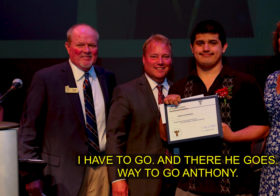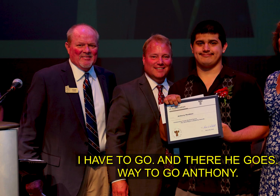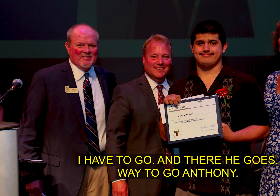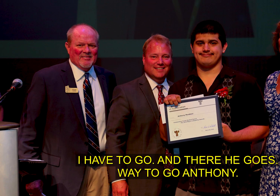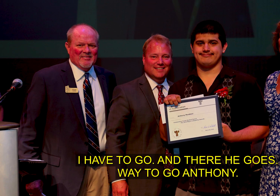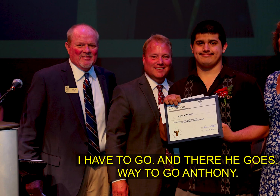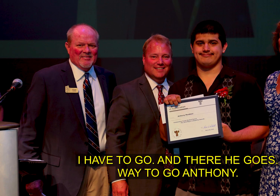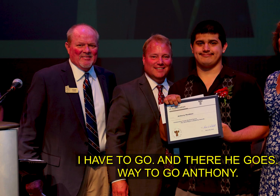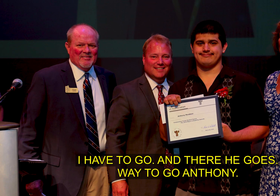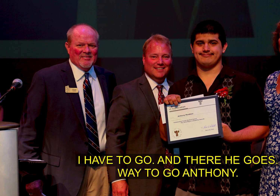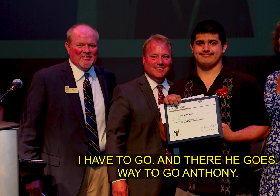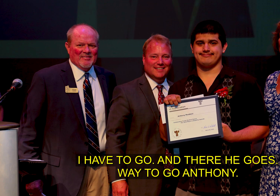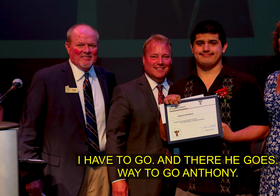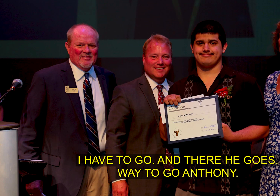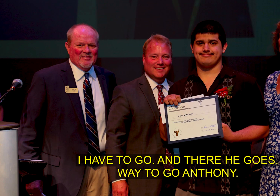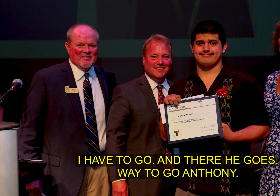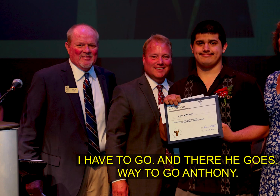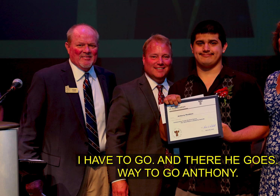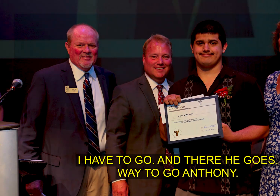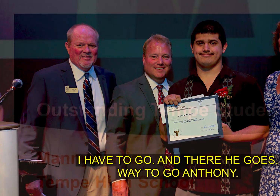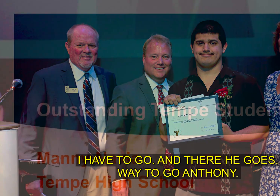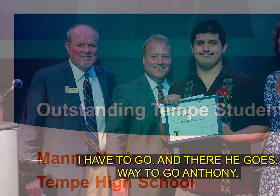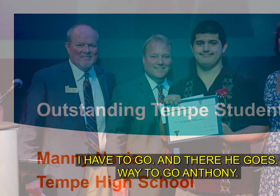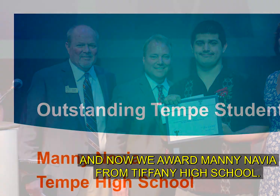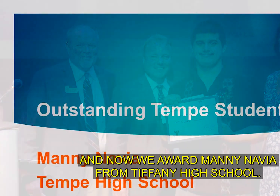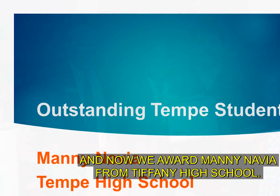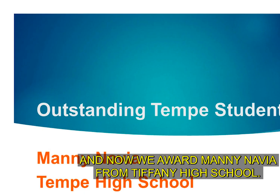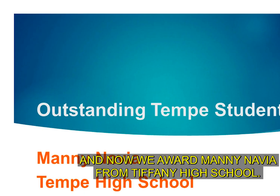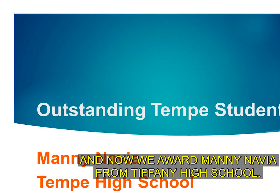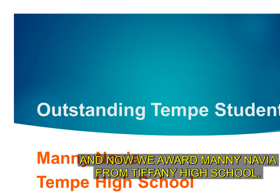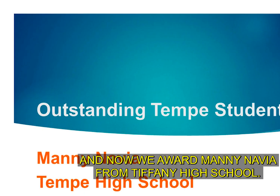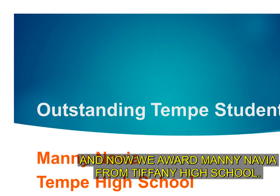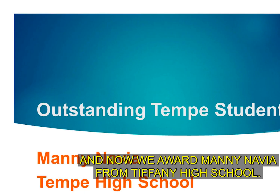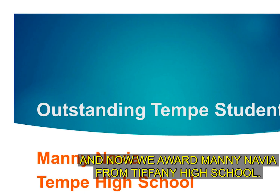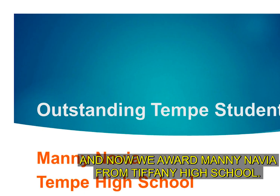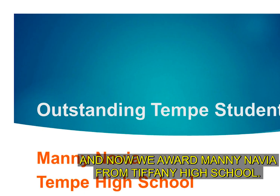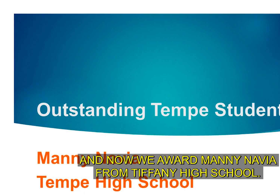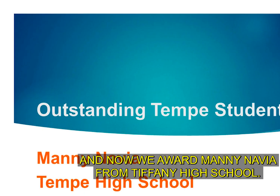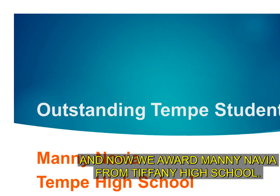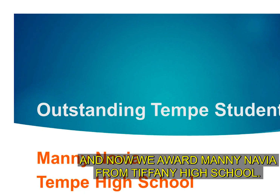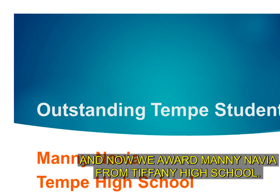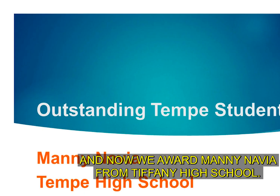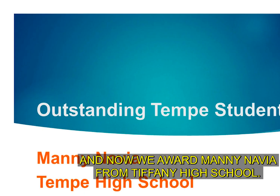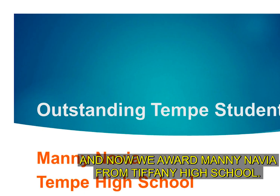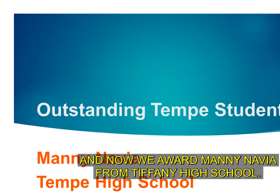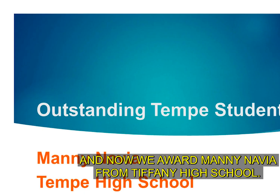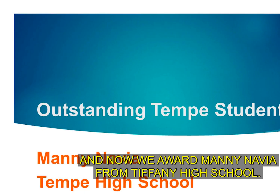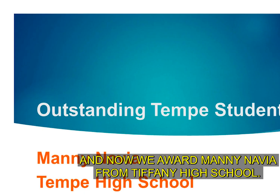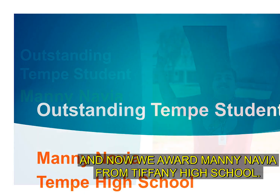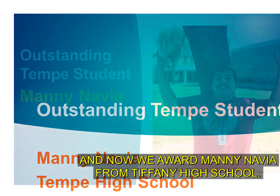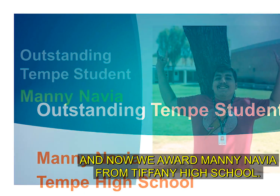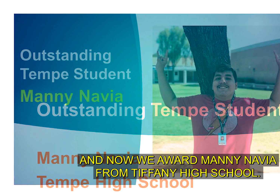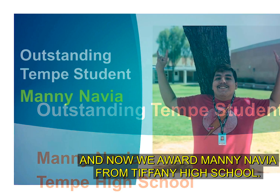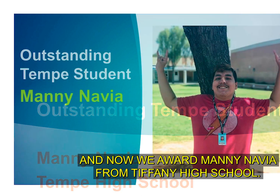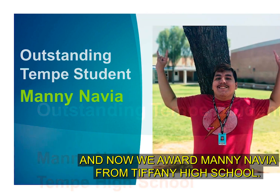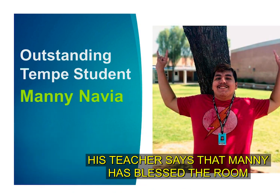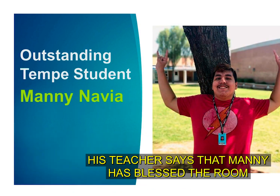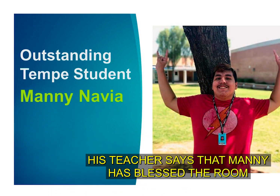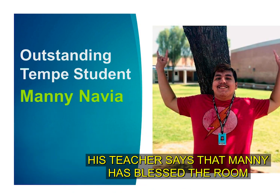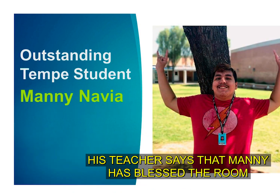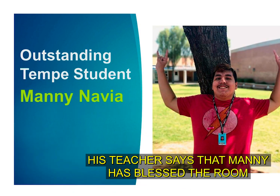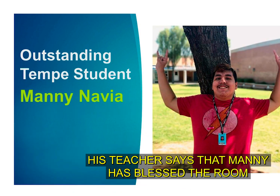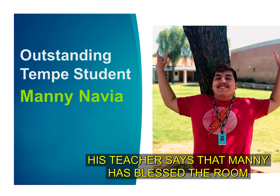i have to go and there he goes way to go anthony and now we award manny navia from tempe high school